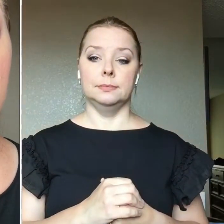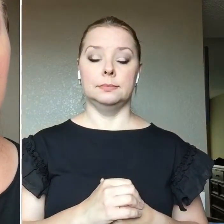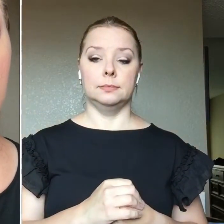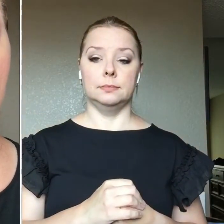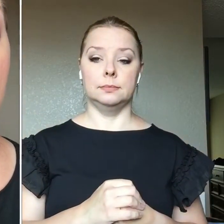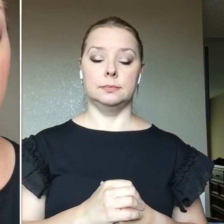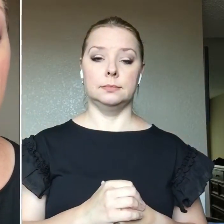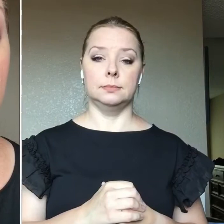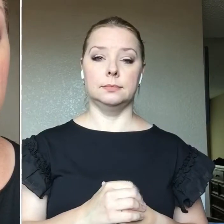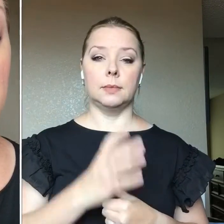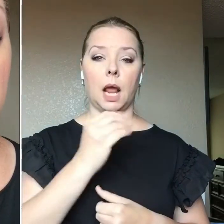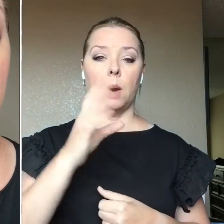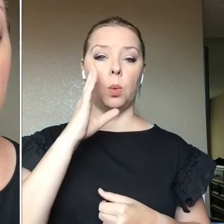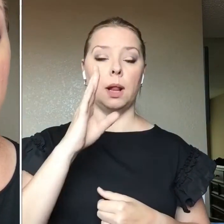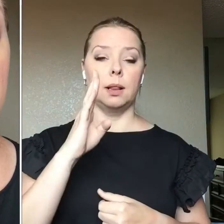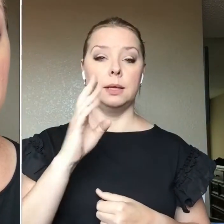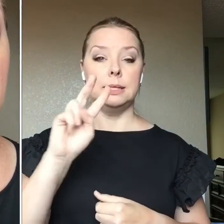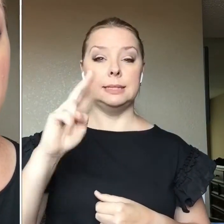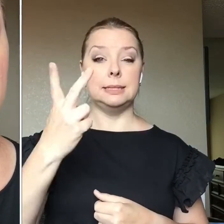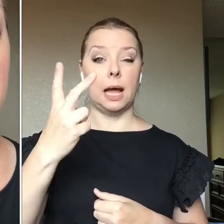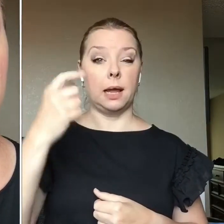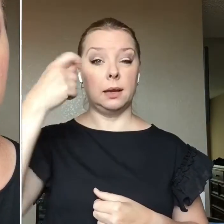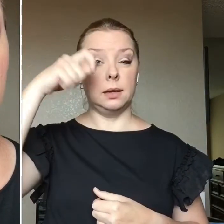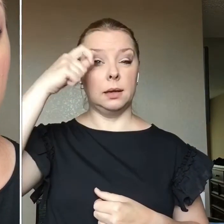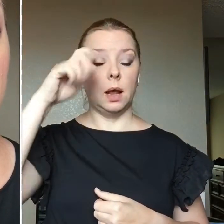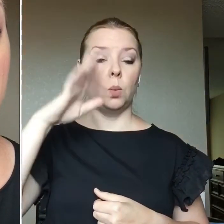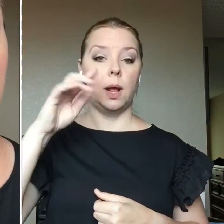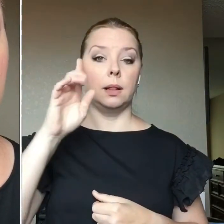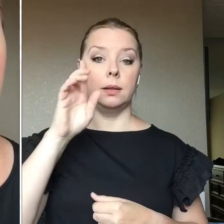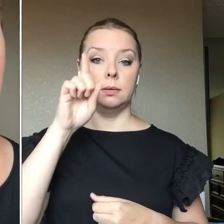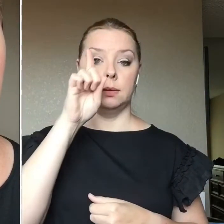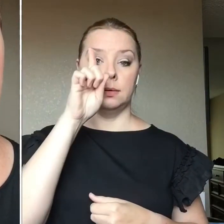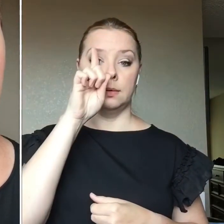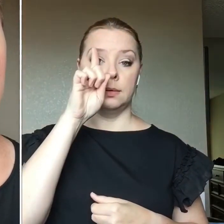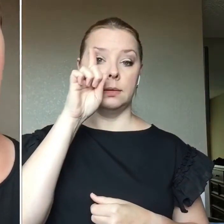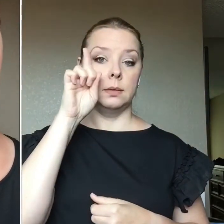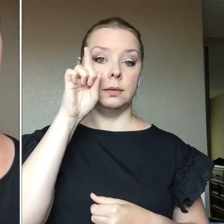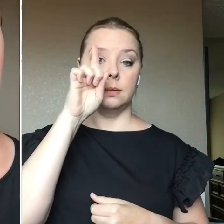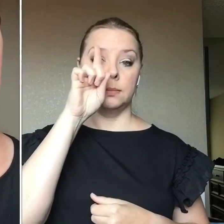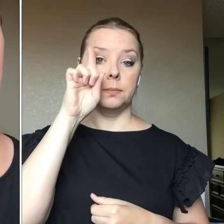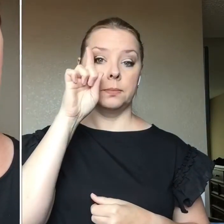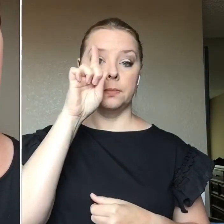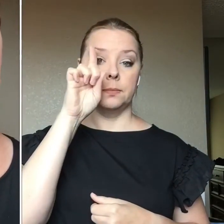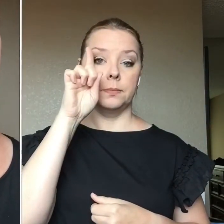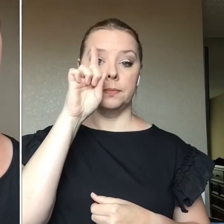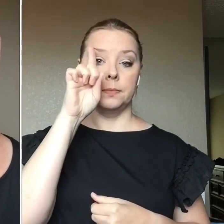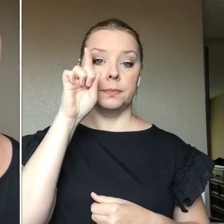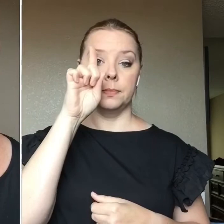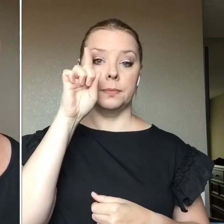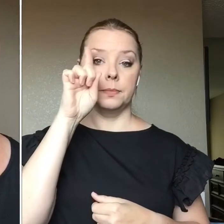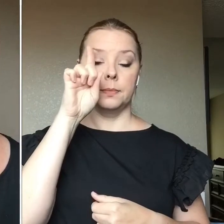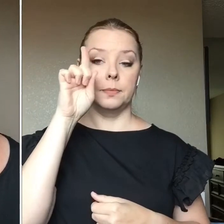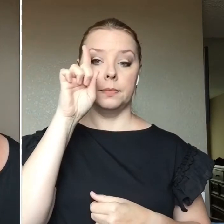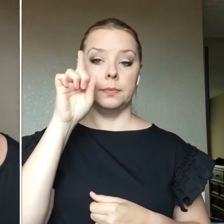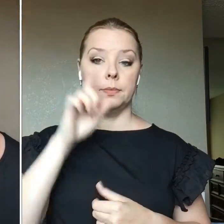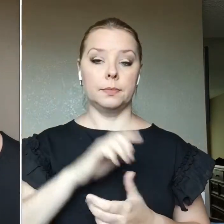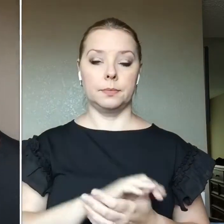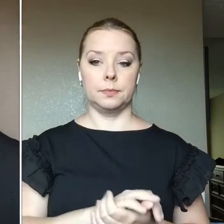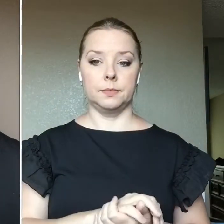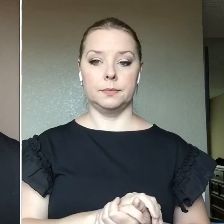And for the second coat I typically just go I focus on the outer lashes Because those